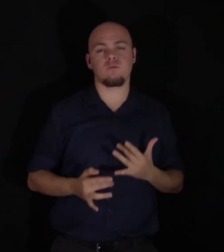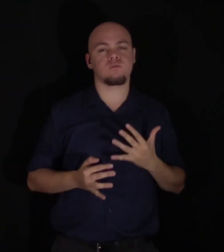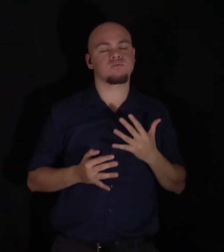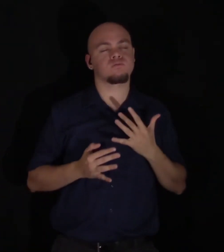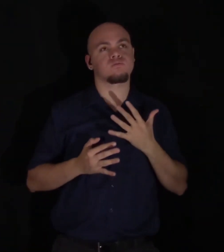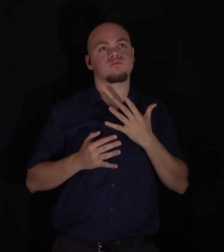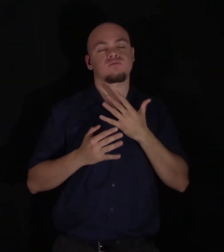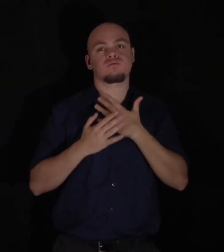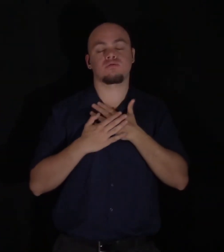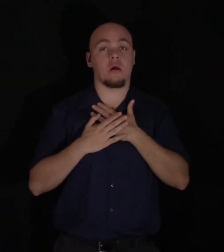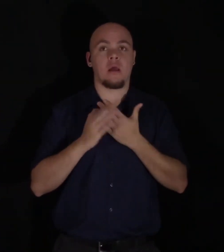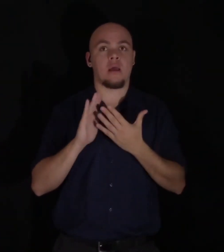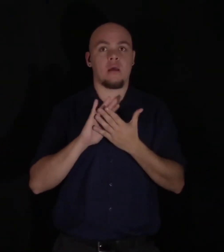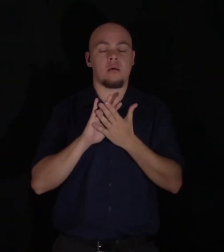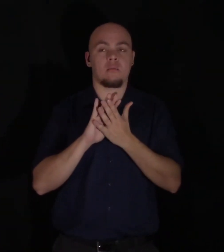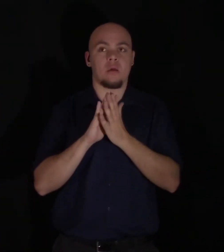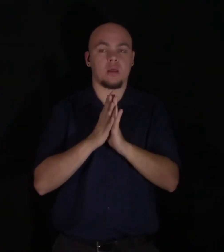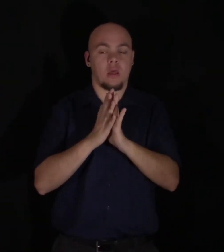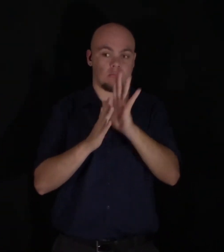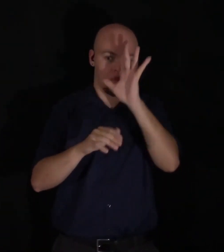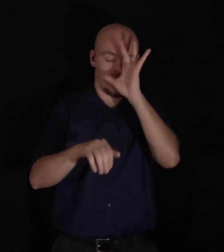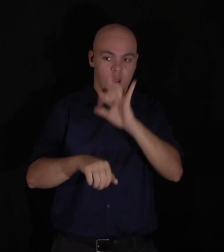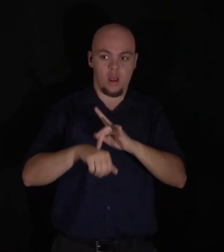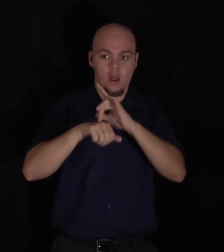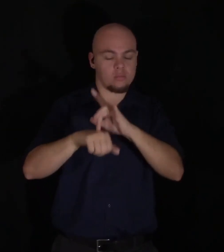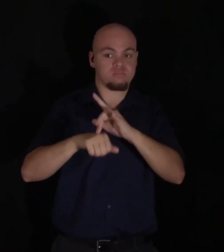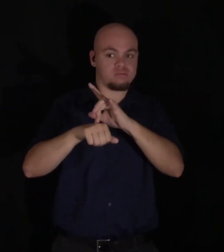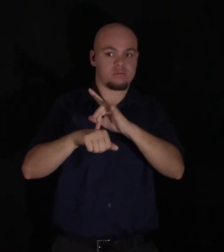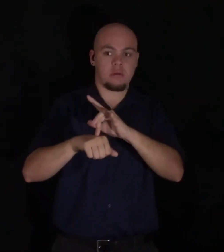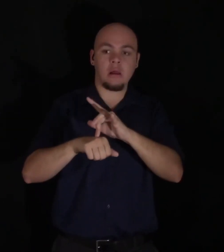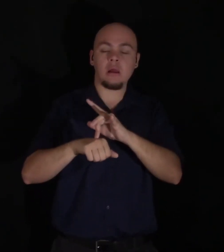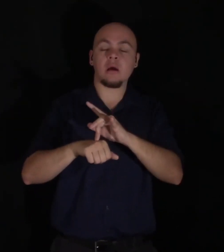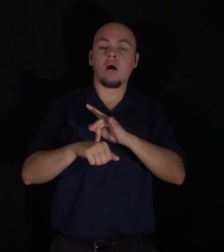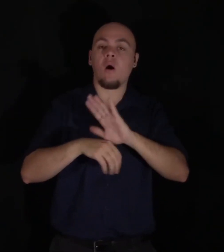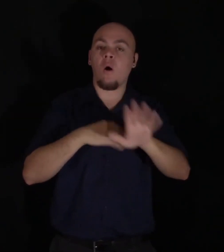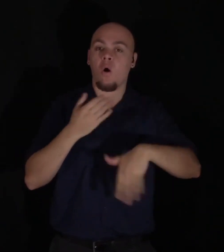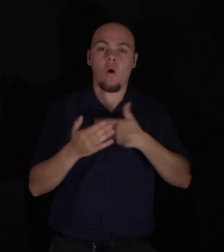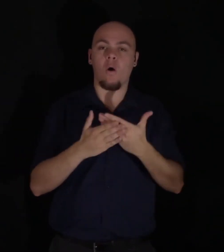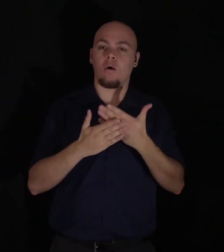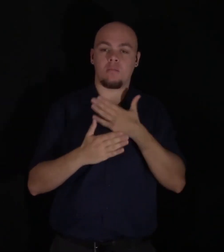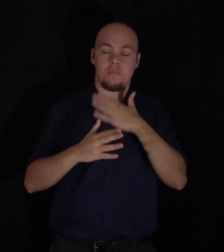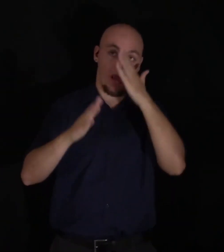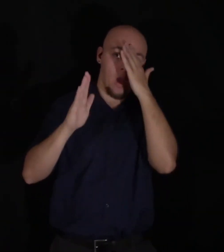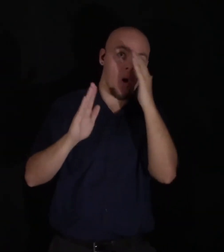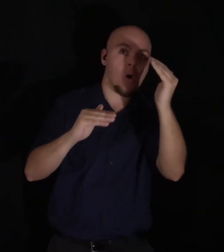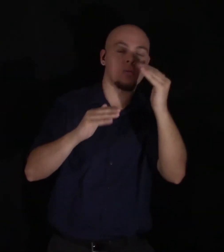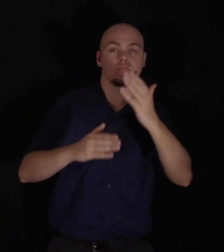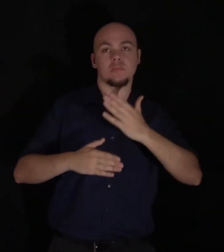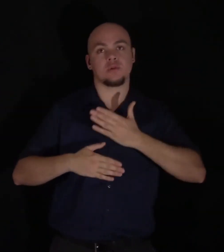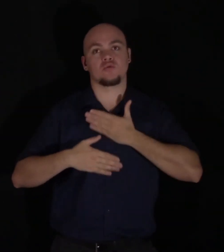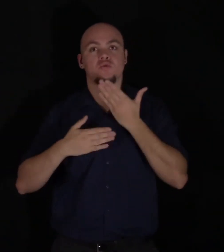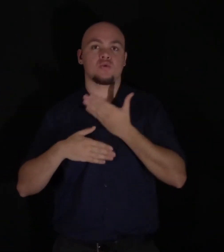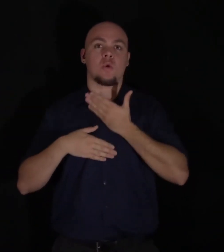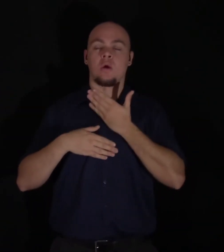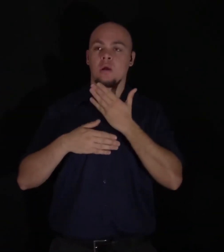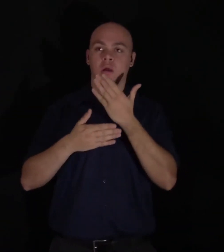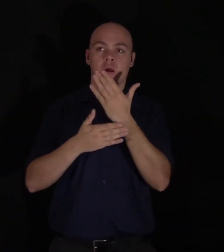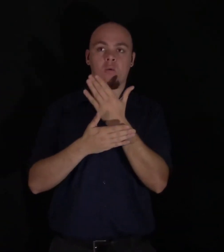became a torrent, which in its course has swept away all my hopes and joys. Natural